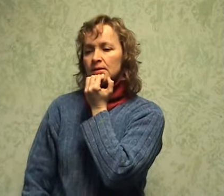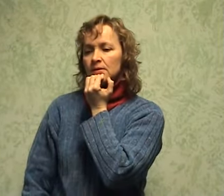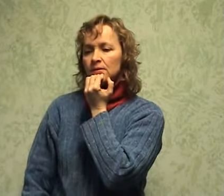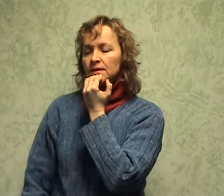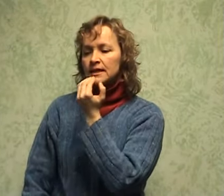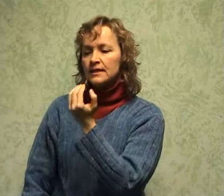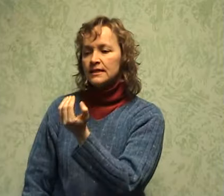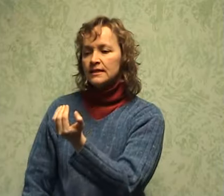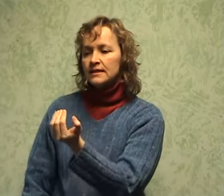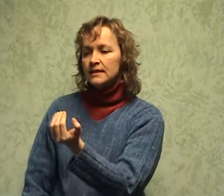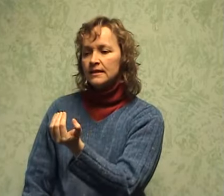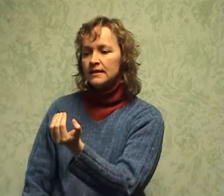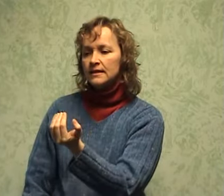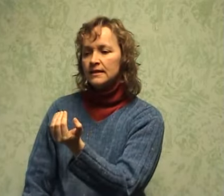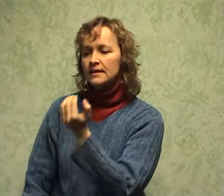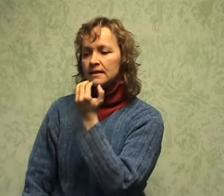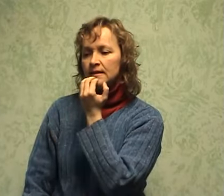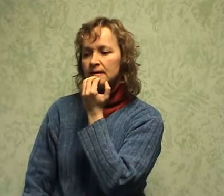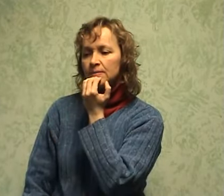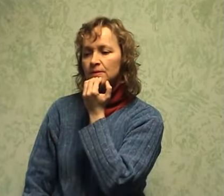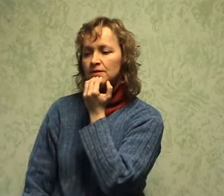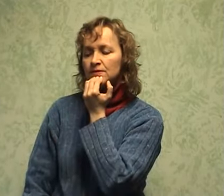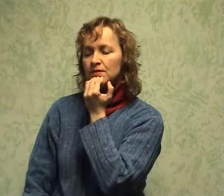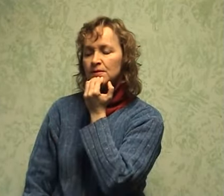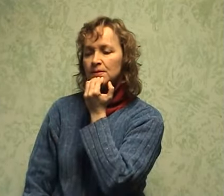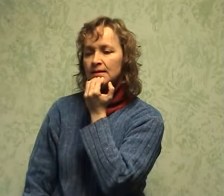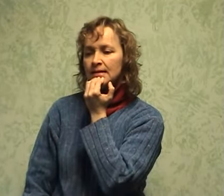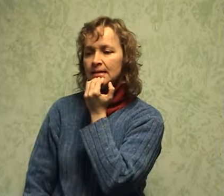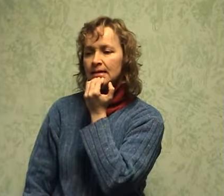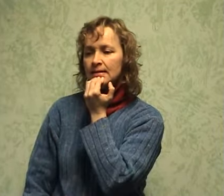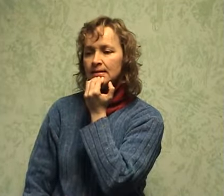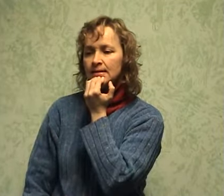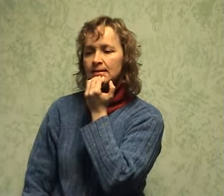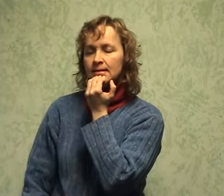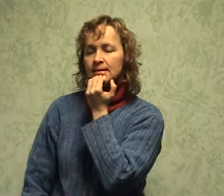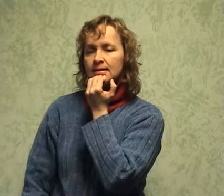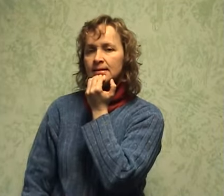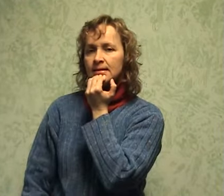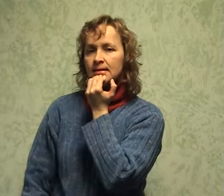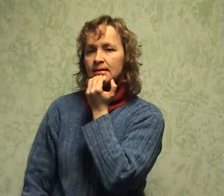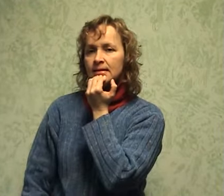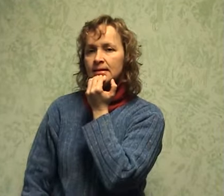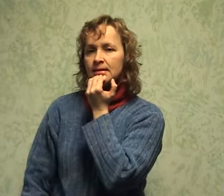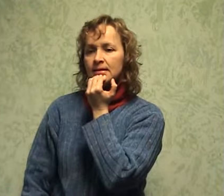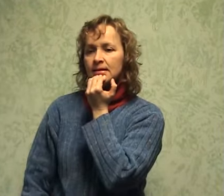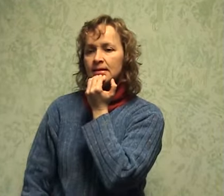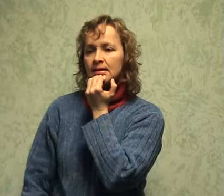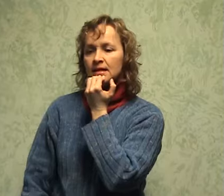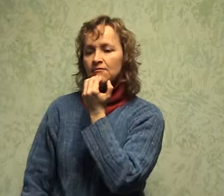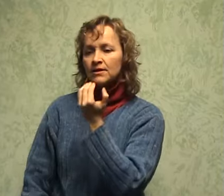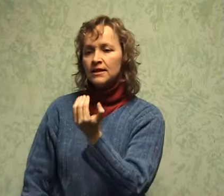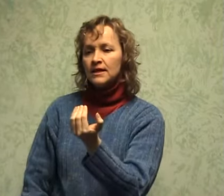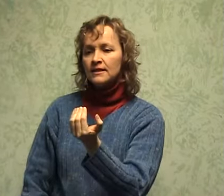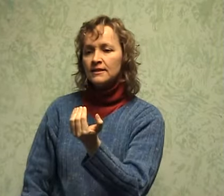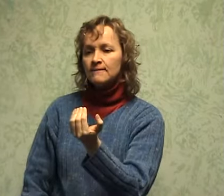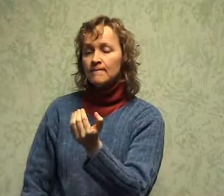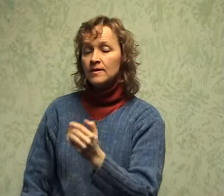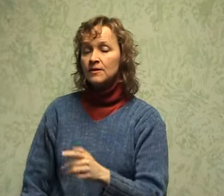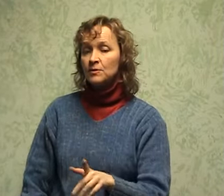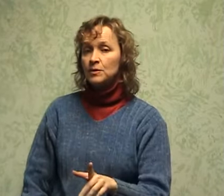and release. Some people